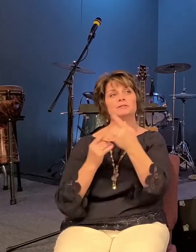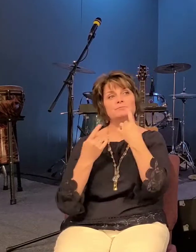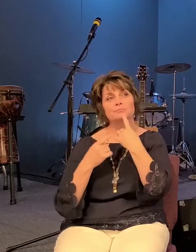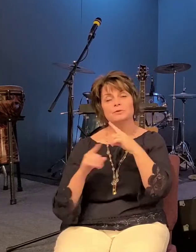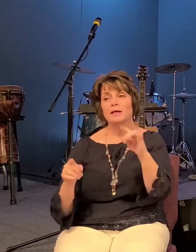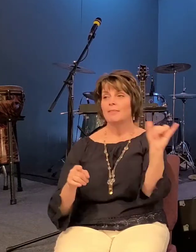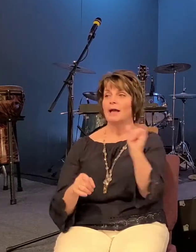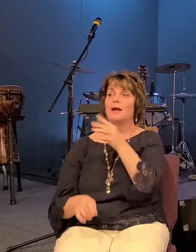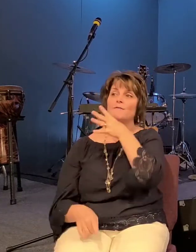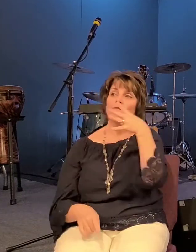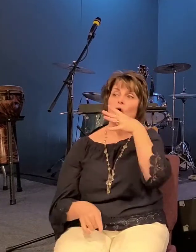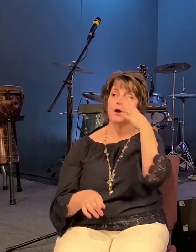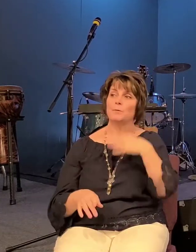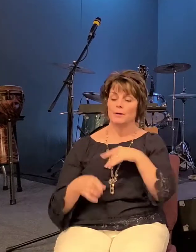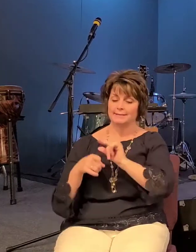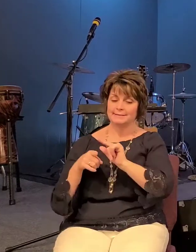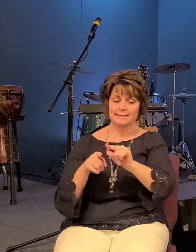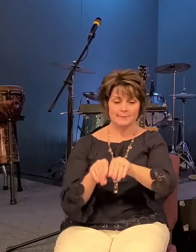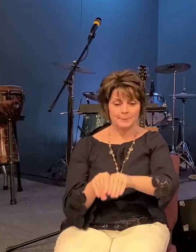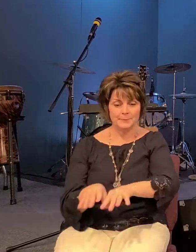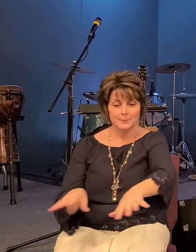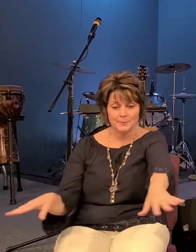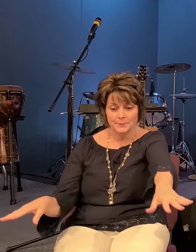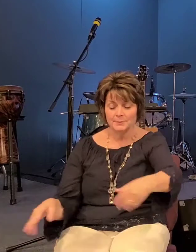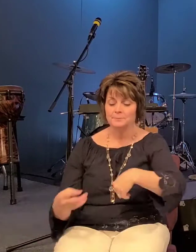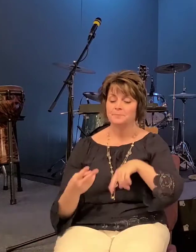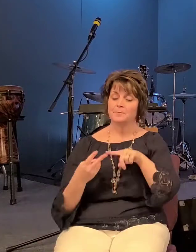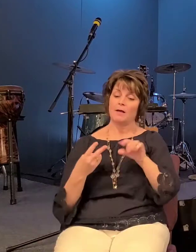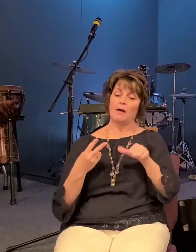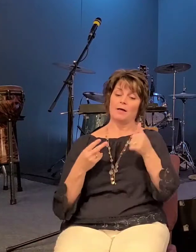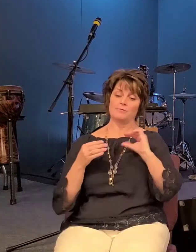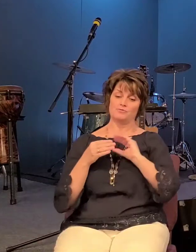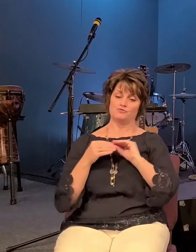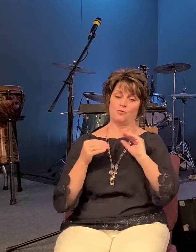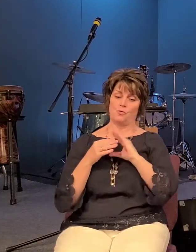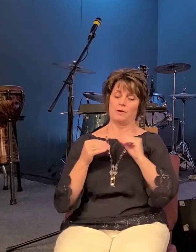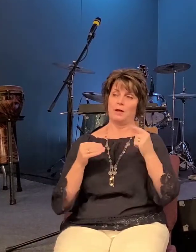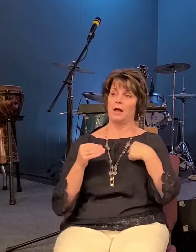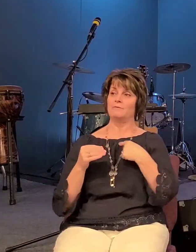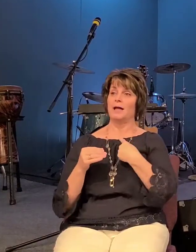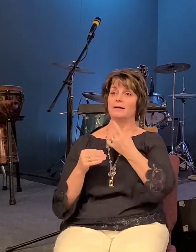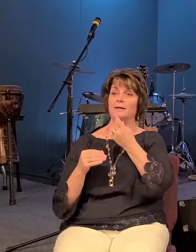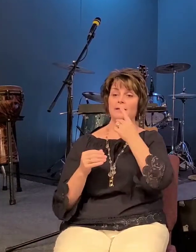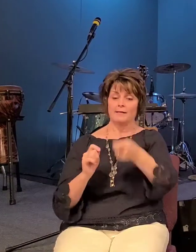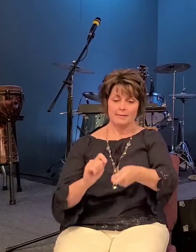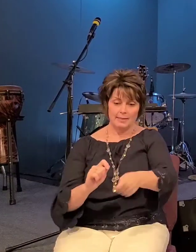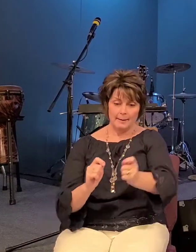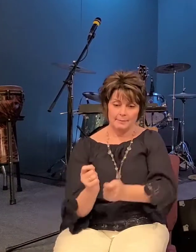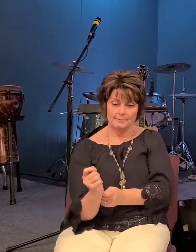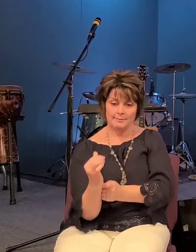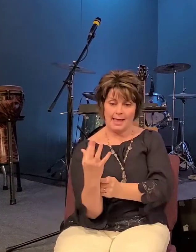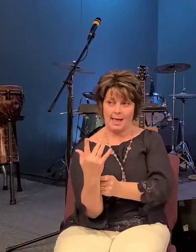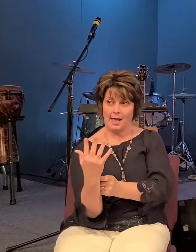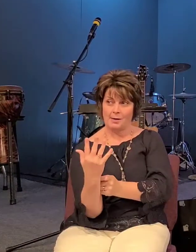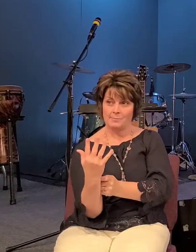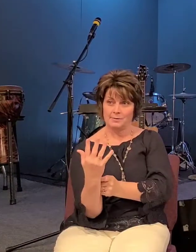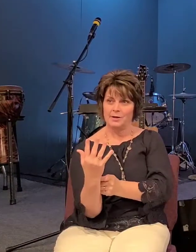lamp no one puts a lamp under a bowl but they put it up on a on a table so it can be seen